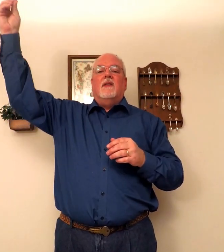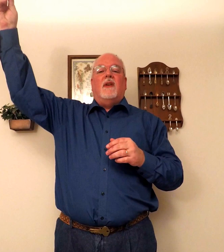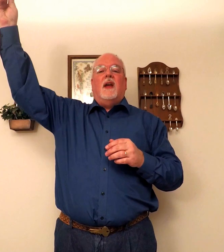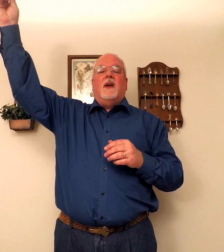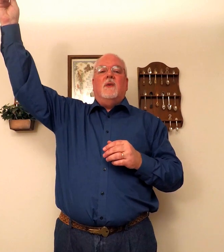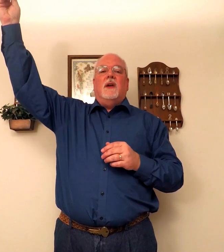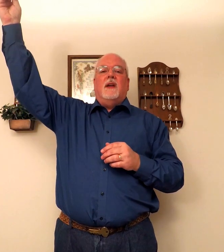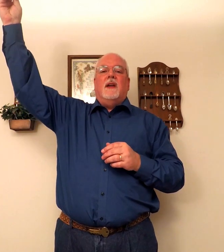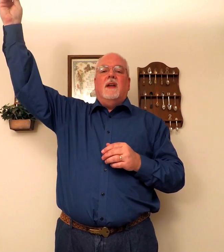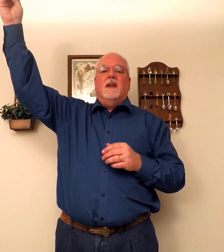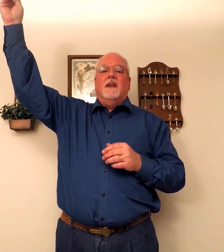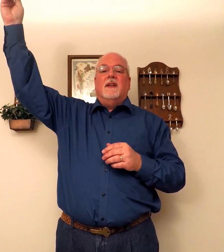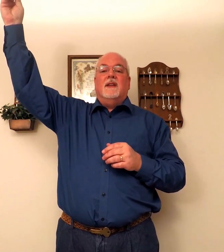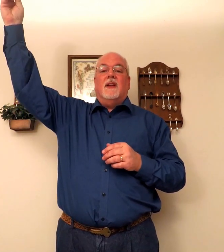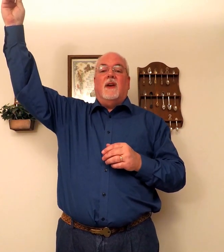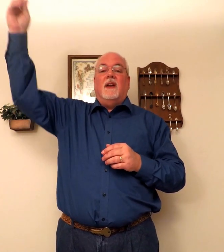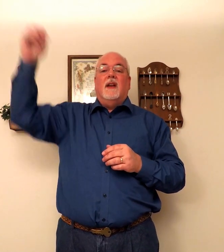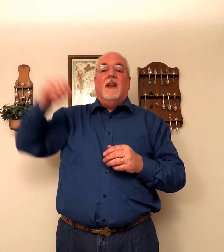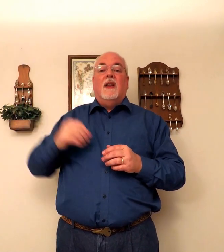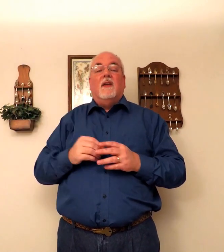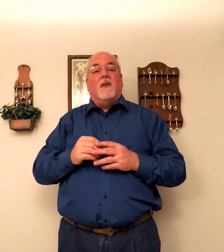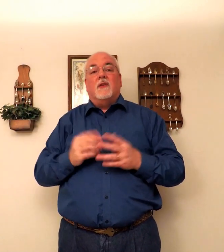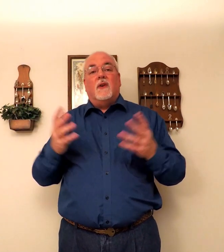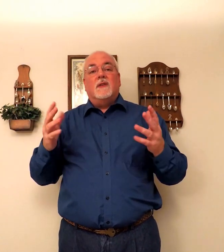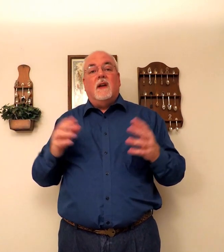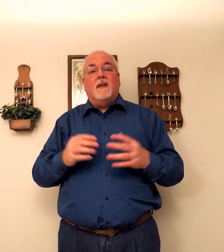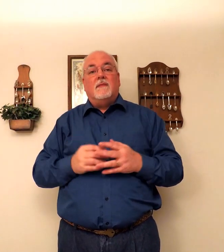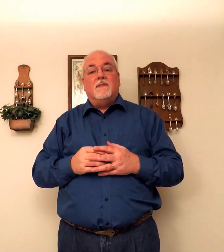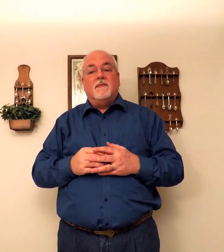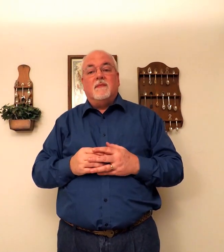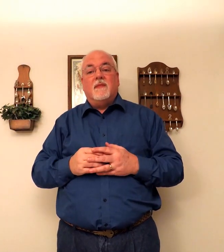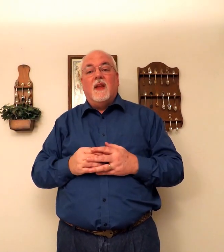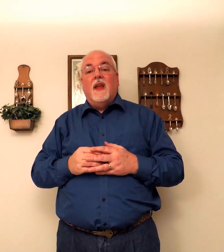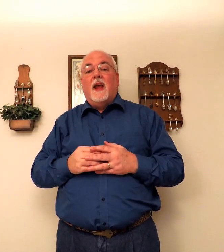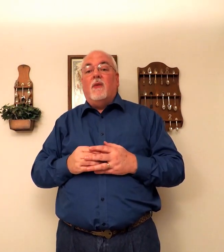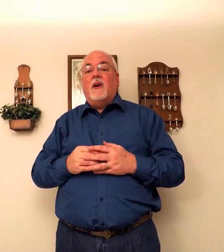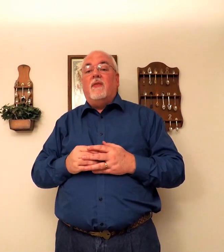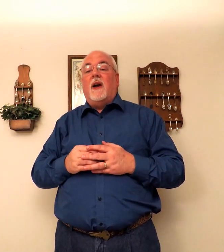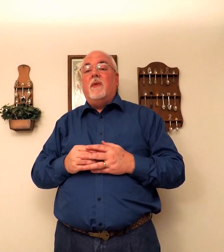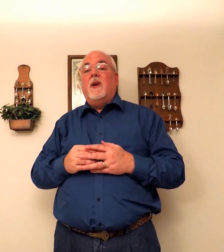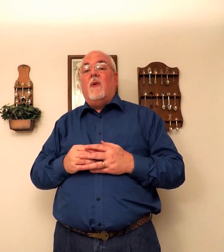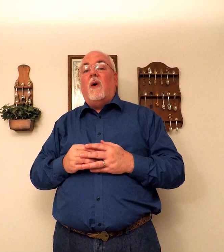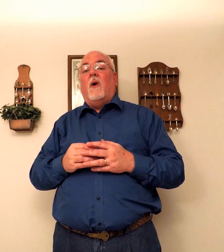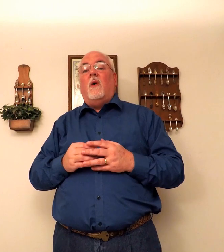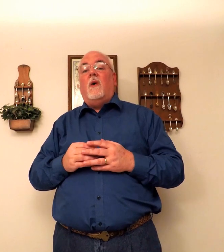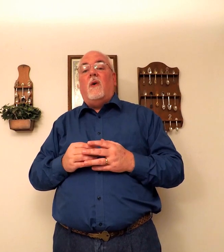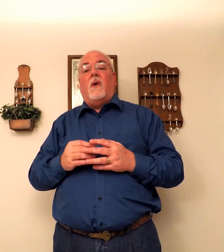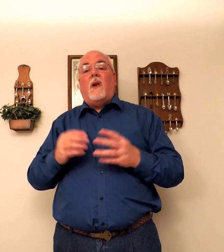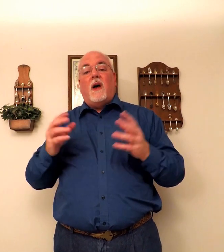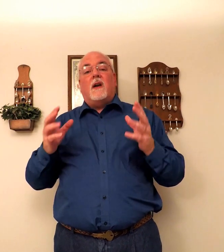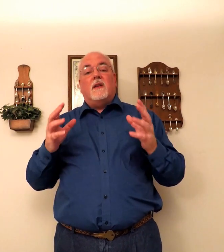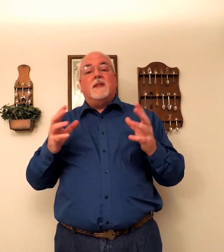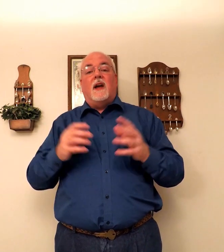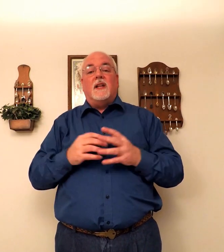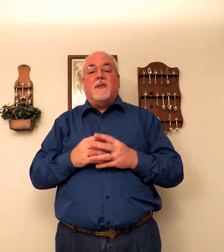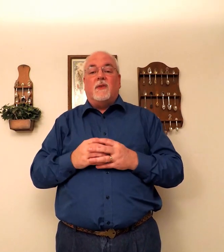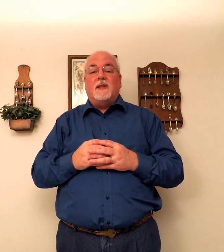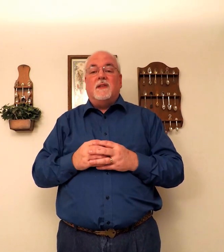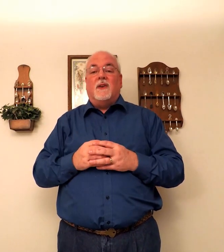Fly away. All right? Verse verse done. And we're going to find we know a lot of the signs for the rest of the